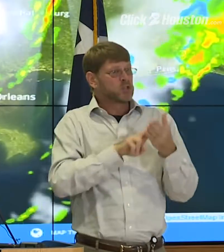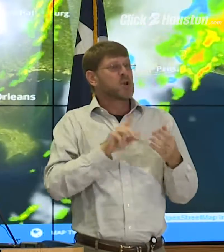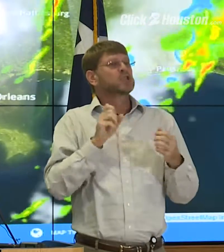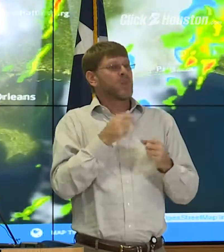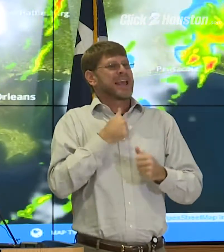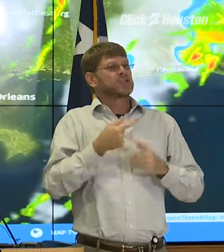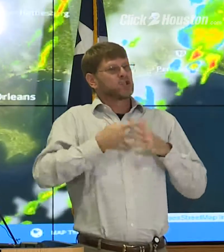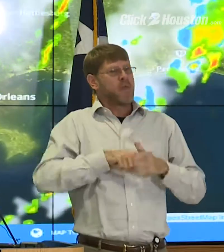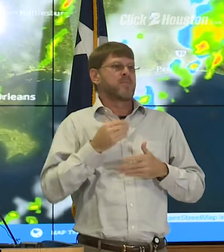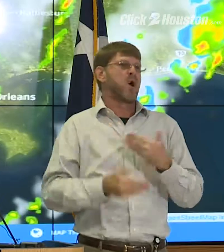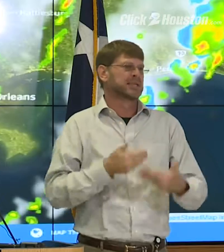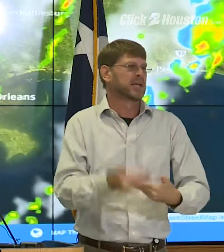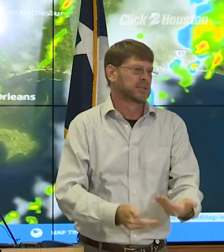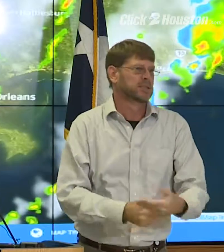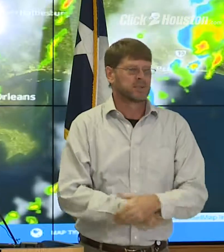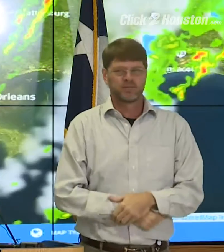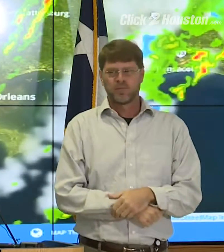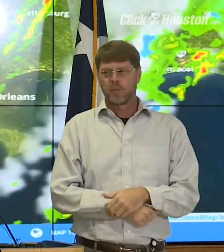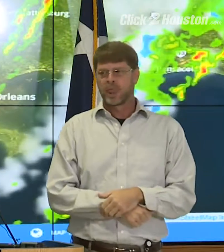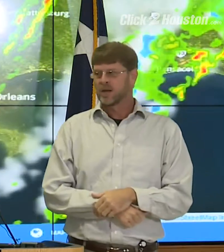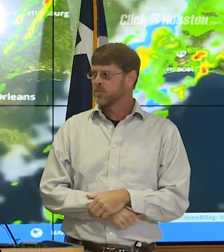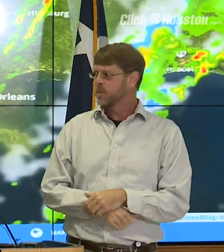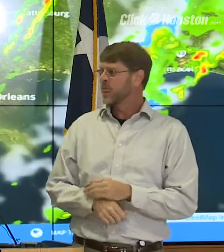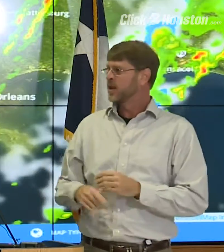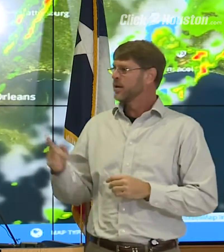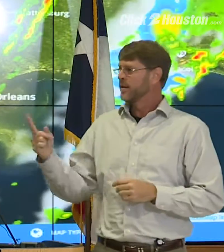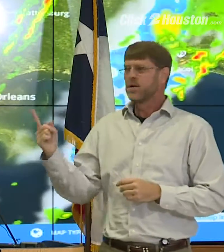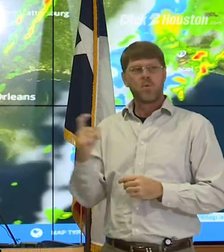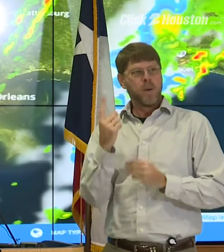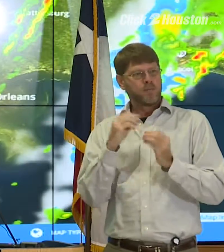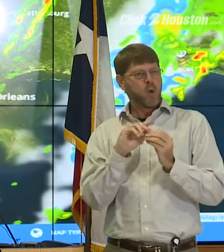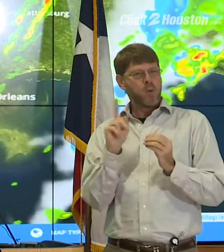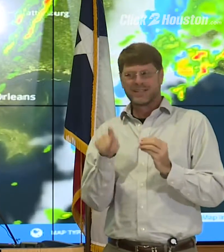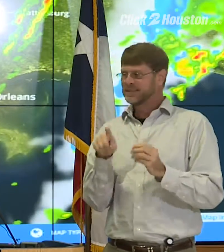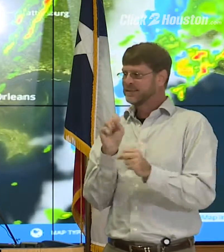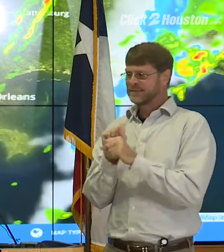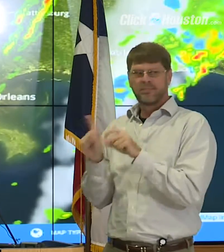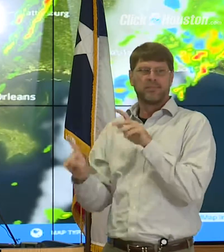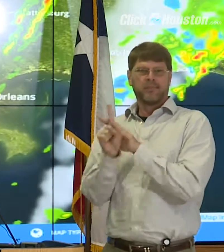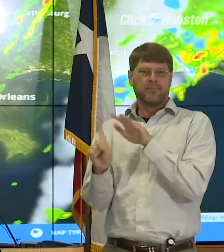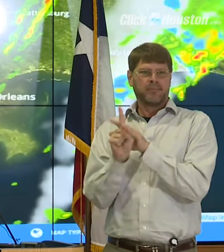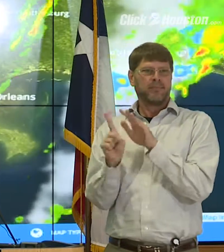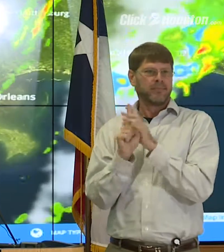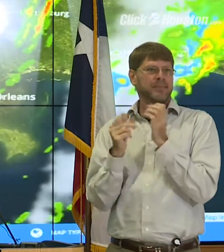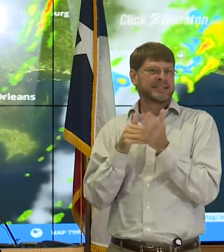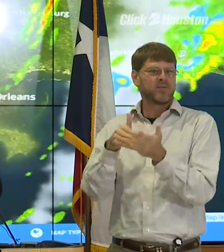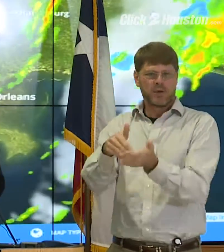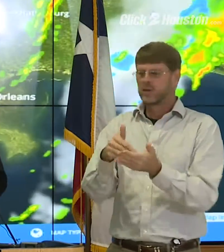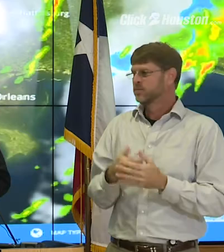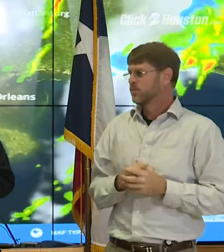to work through the process. All right. Let me ask one last question because it comes up all the time.